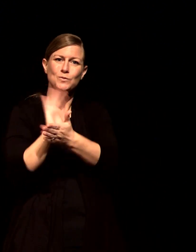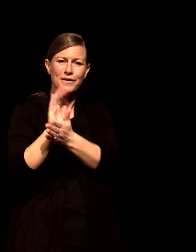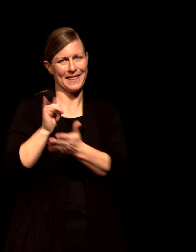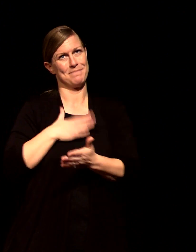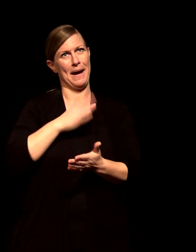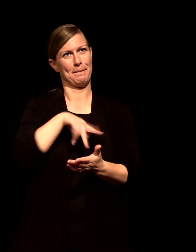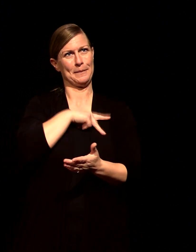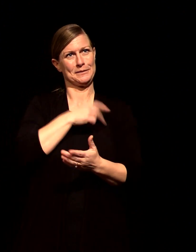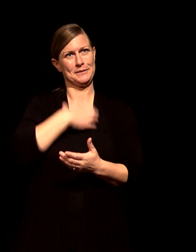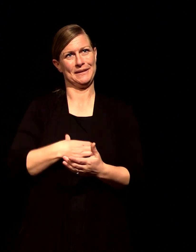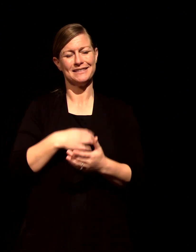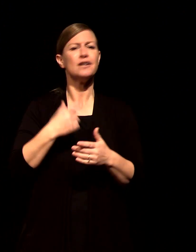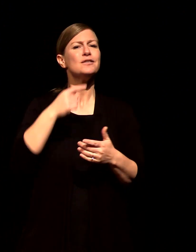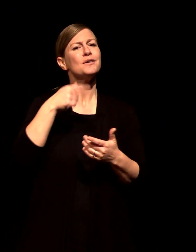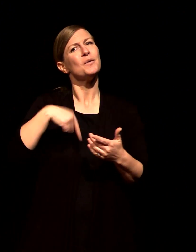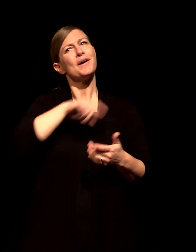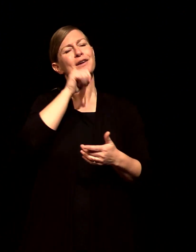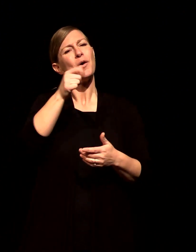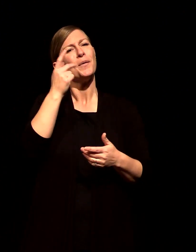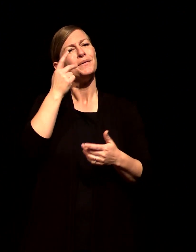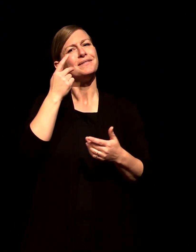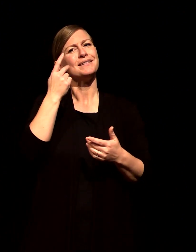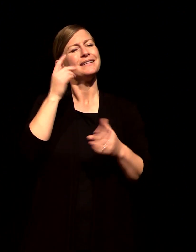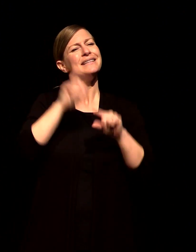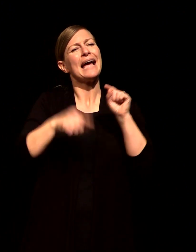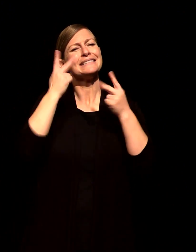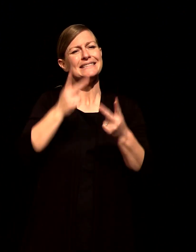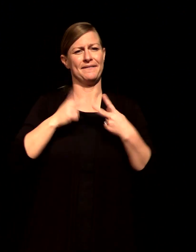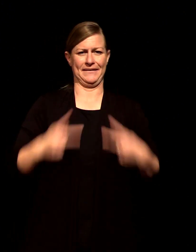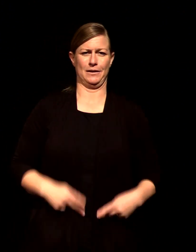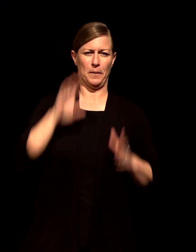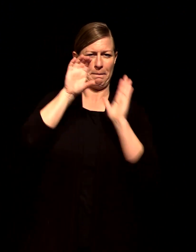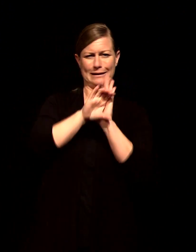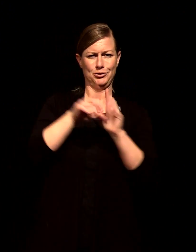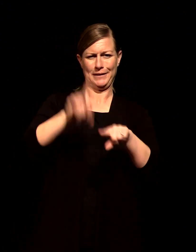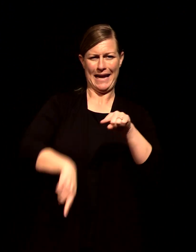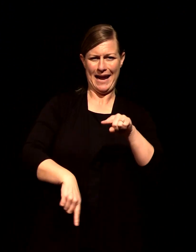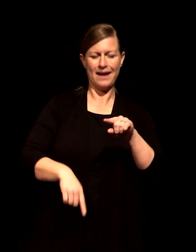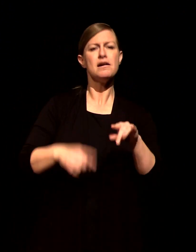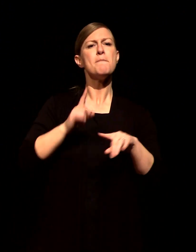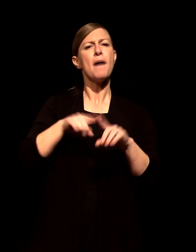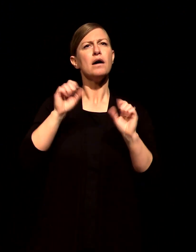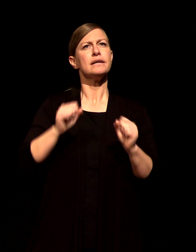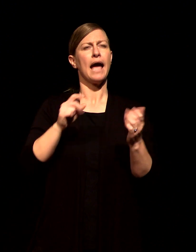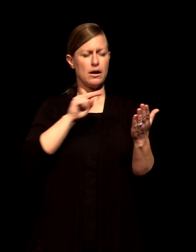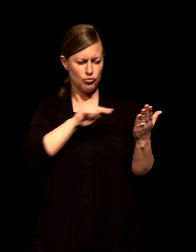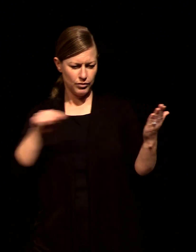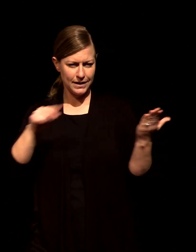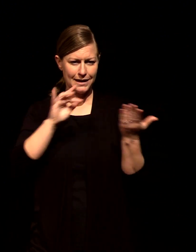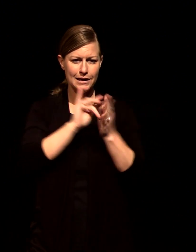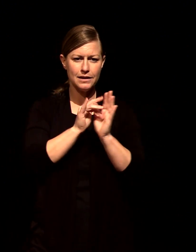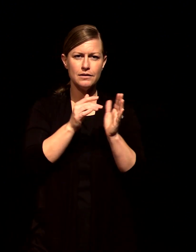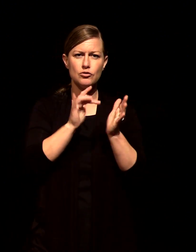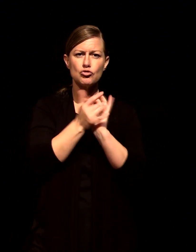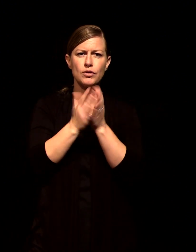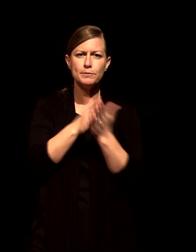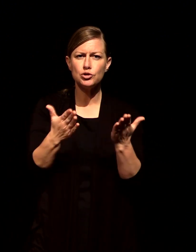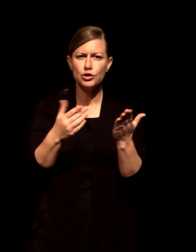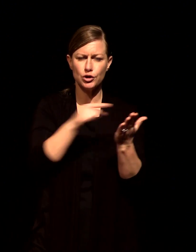don't have those pictures but we do get snapshots in scripture snapshots where we can look at the joy of Jesus